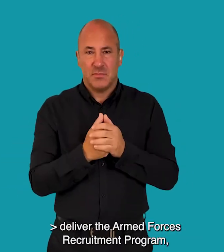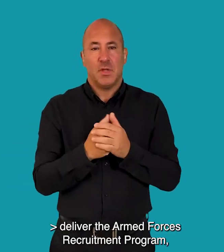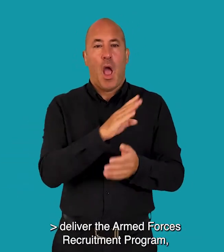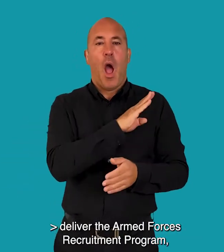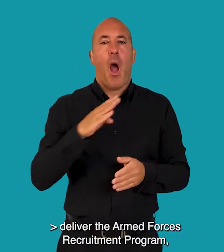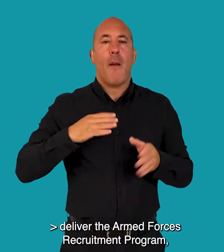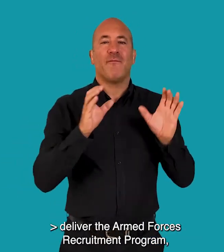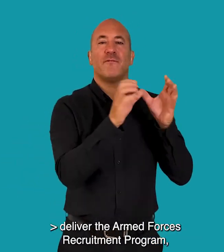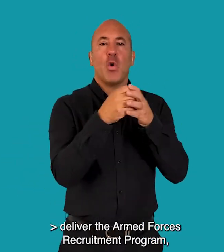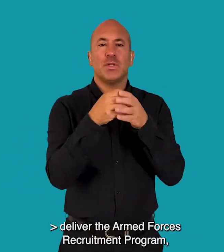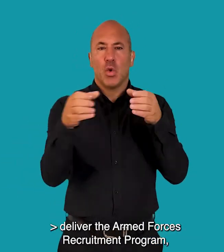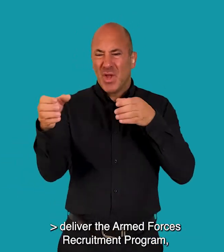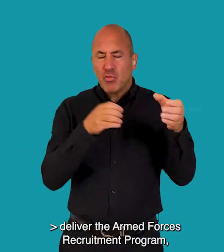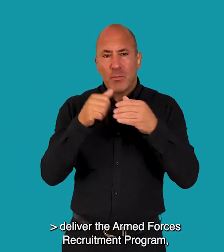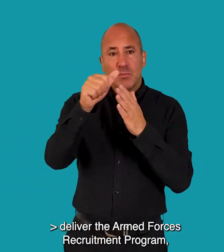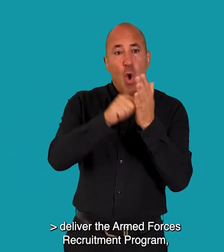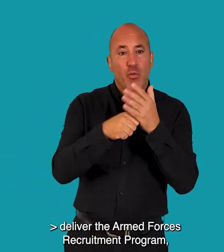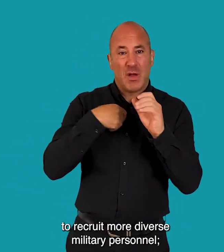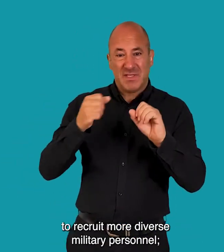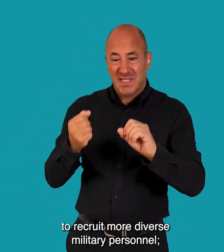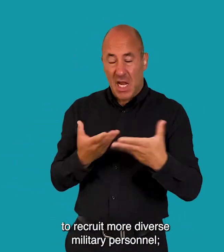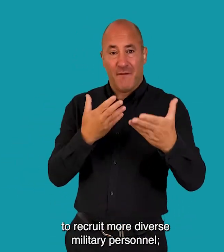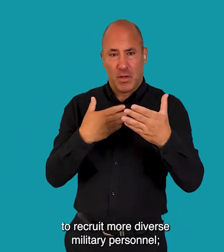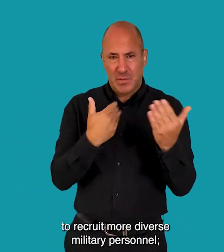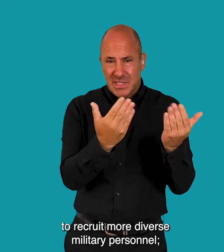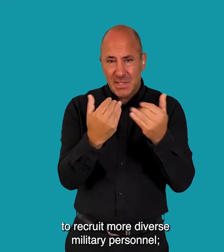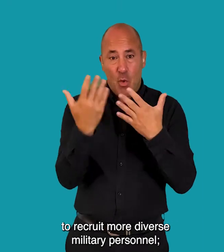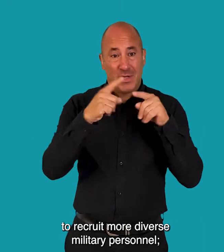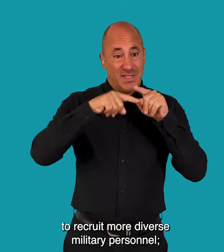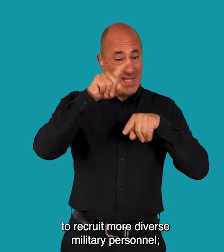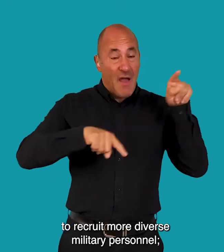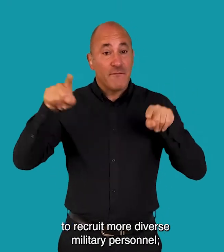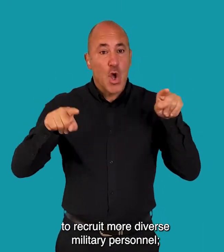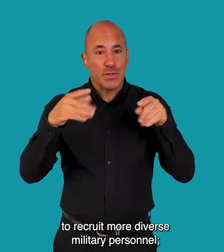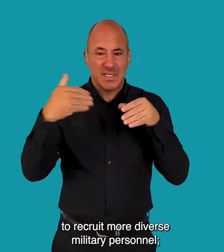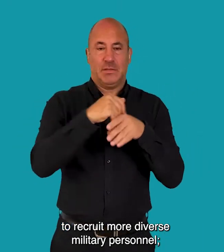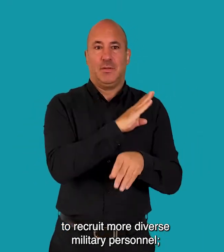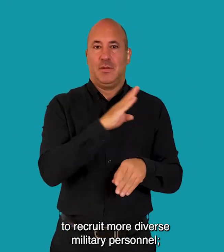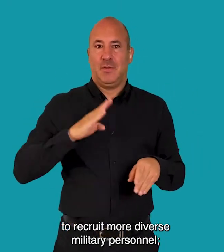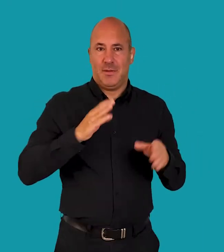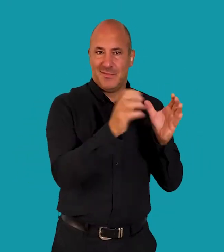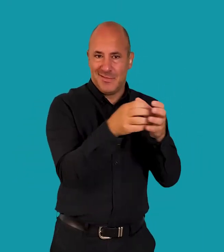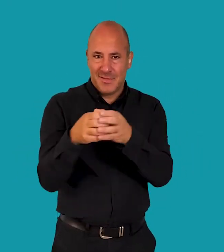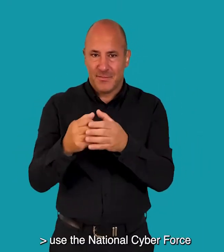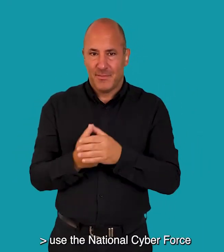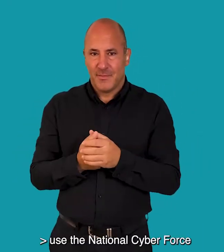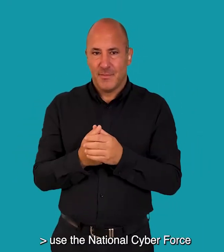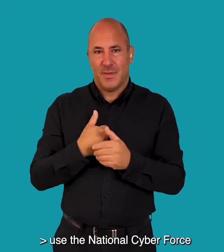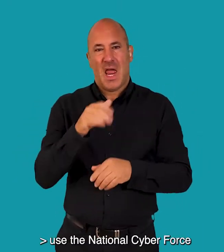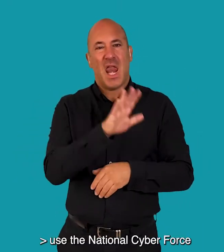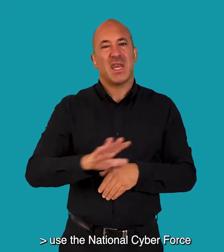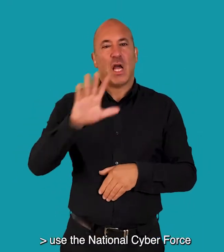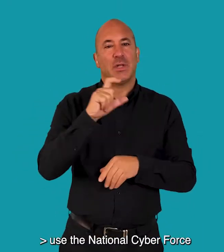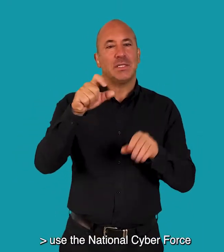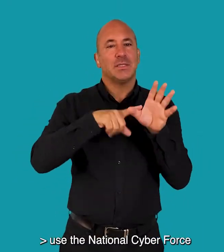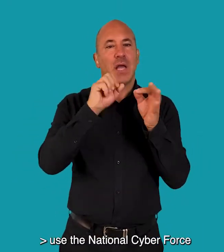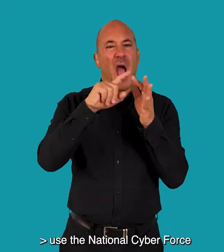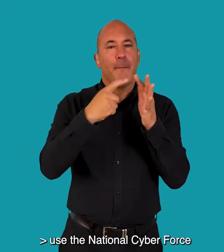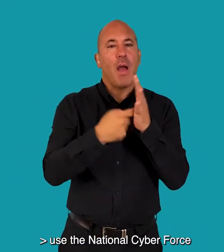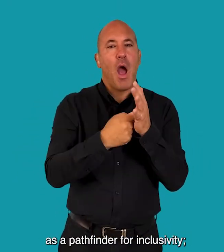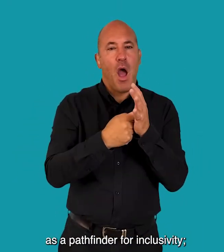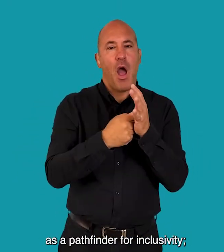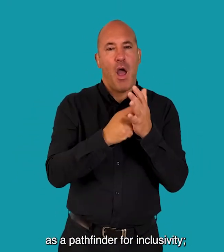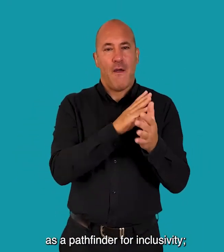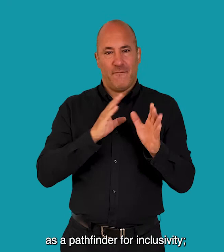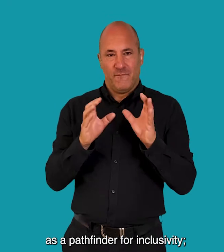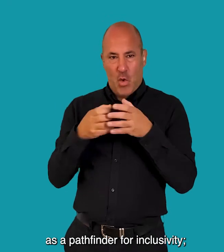the armed forces recruitment programme To recruit more diverse military personnel Use the National Cyberforce